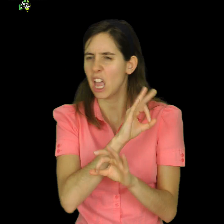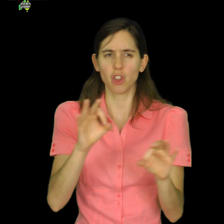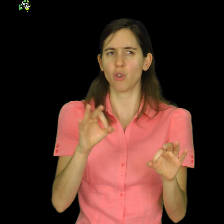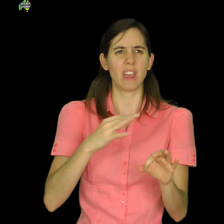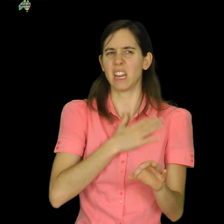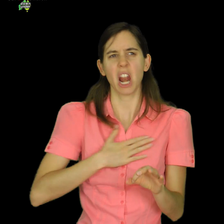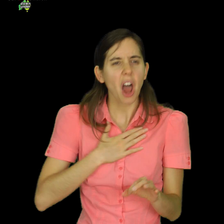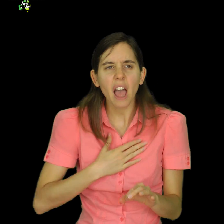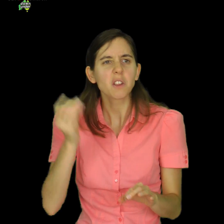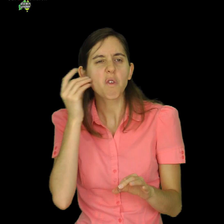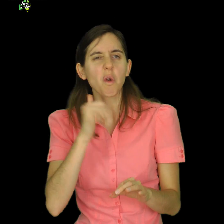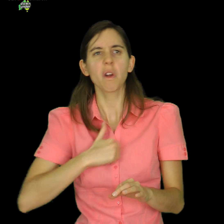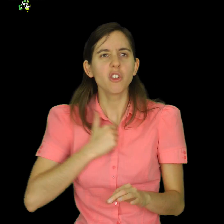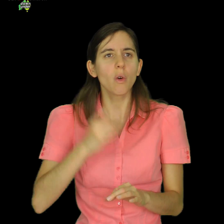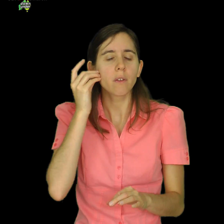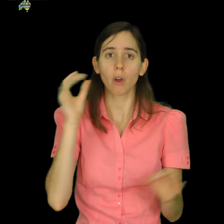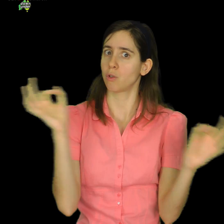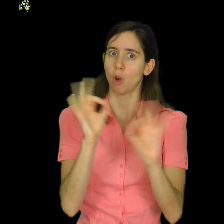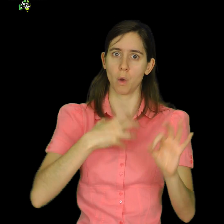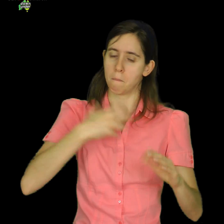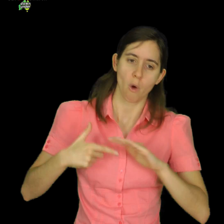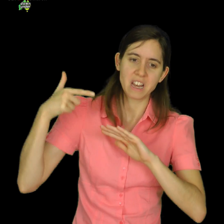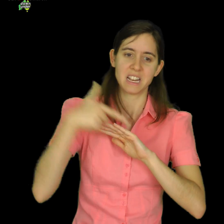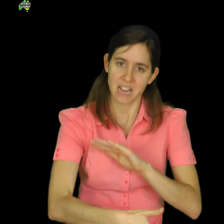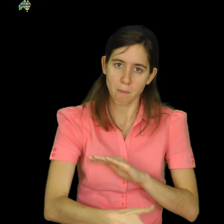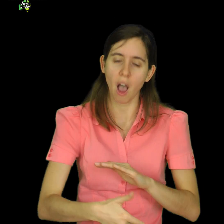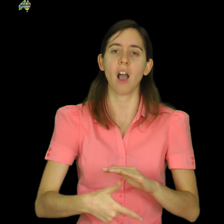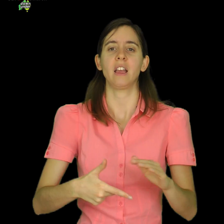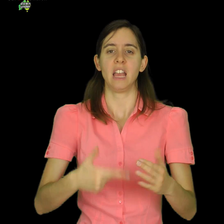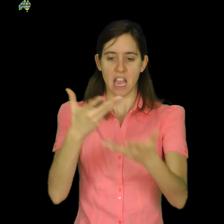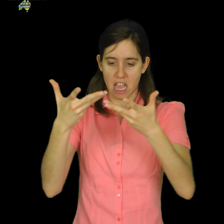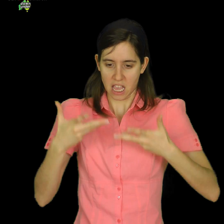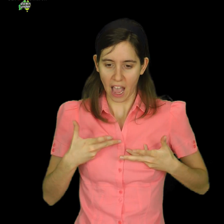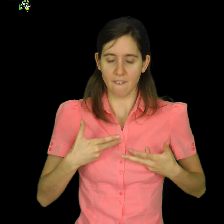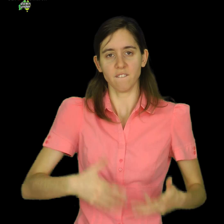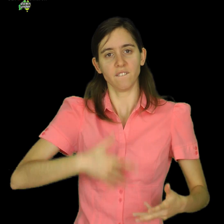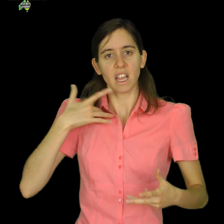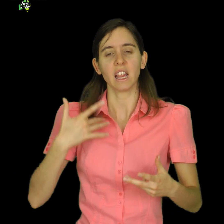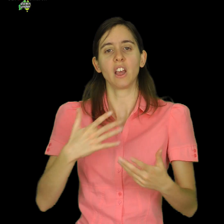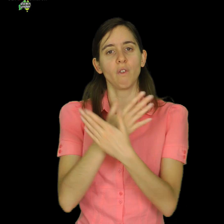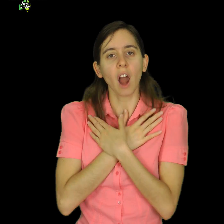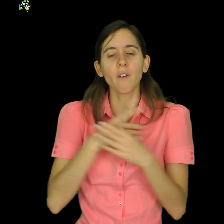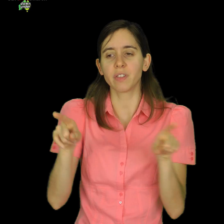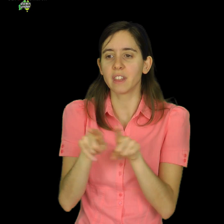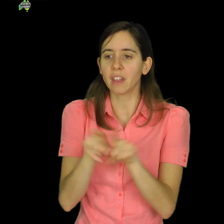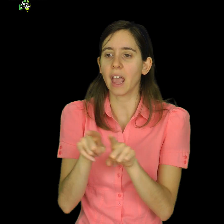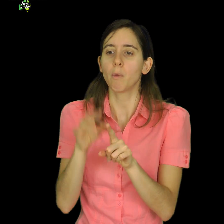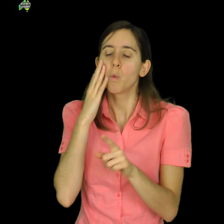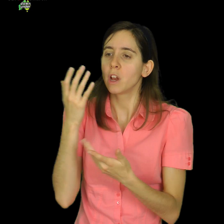phone. Interacting with their phones activated the same brain circuitry as interacting with and loving a